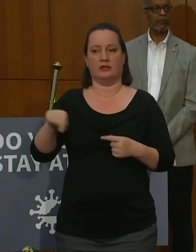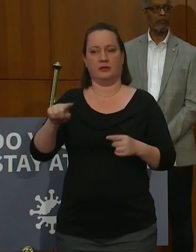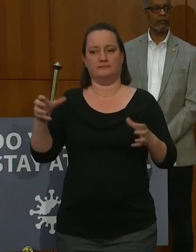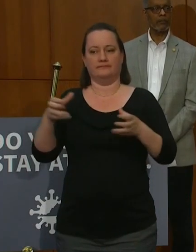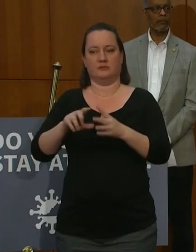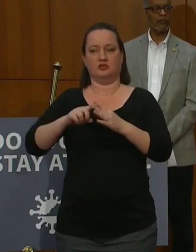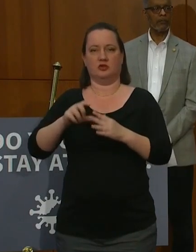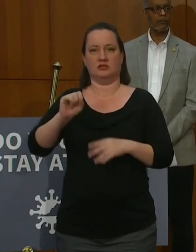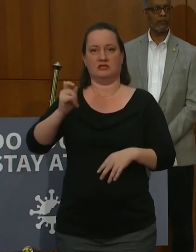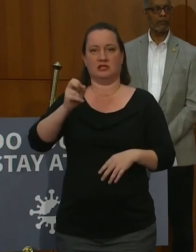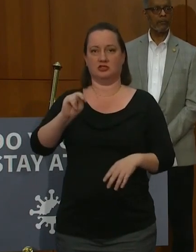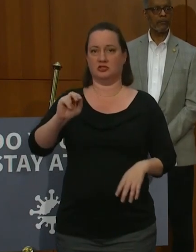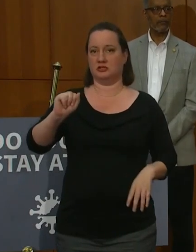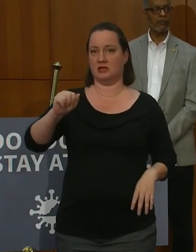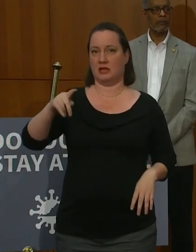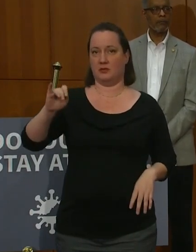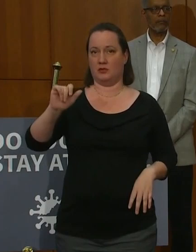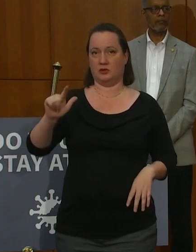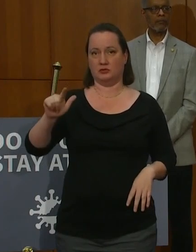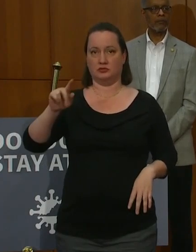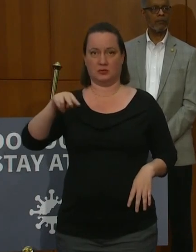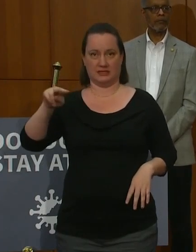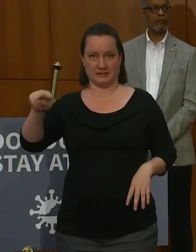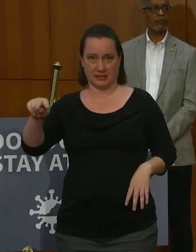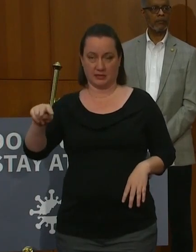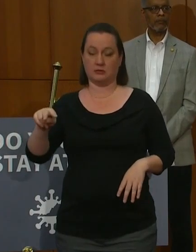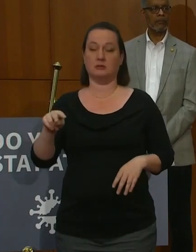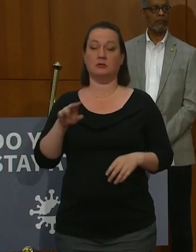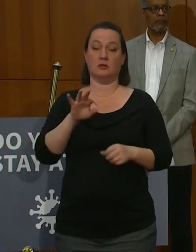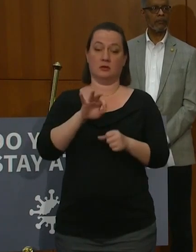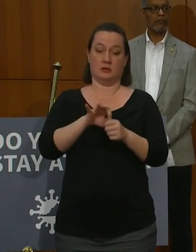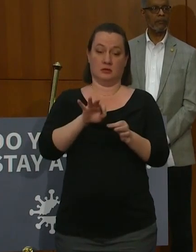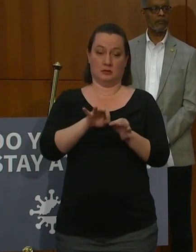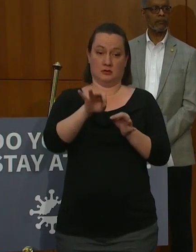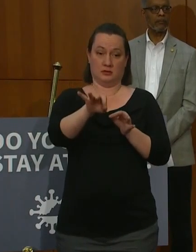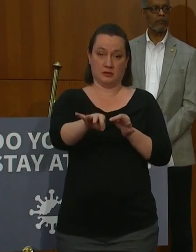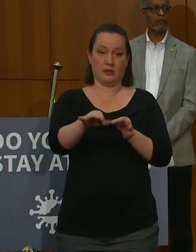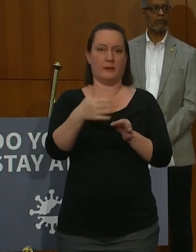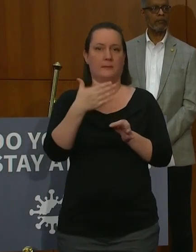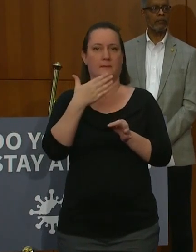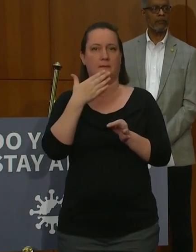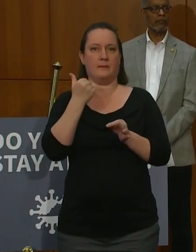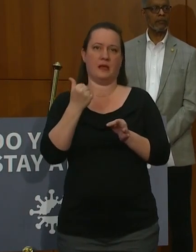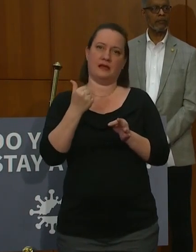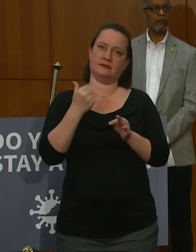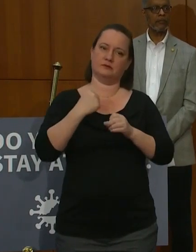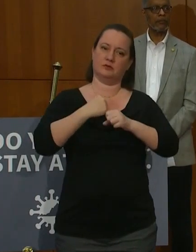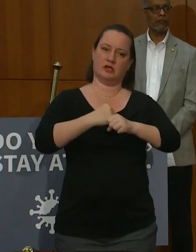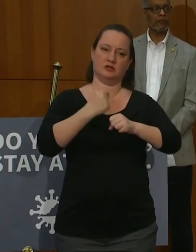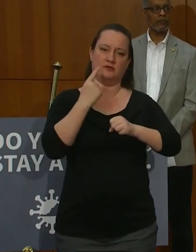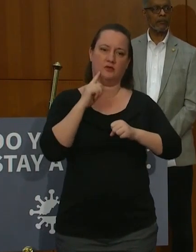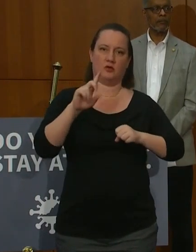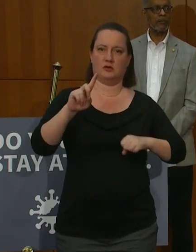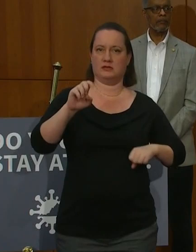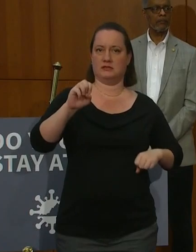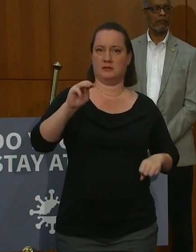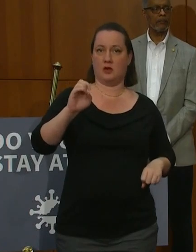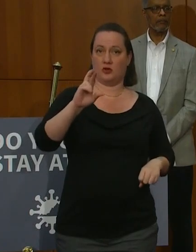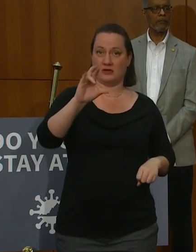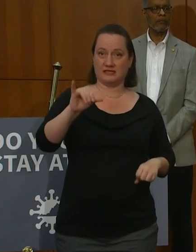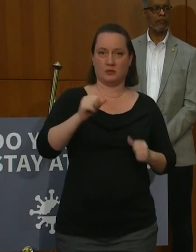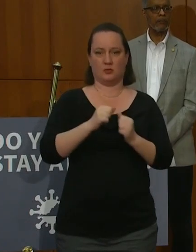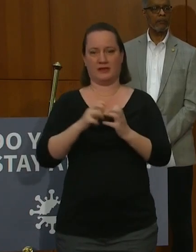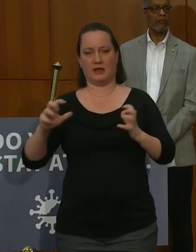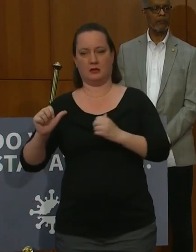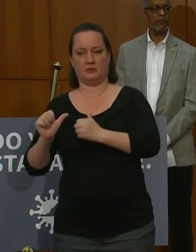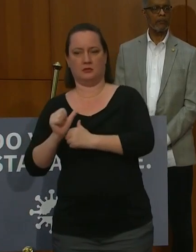Postponing these elections is the best way to protect democracy without endangering the public health or